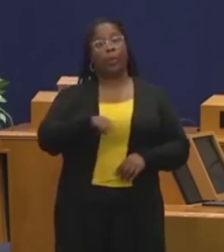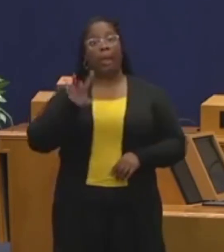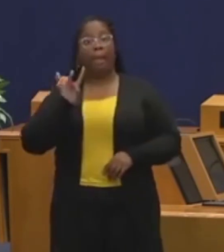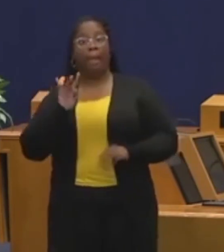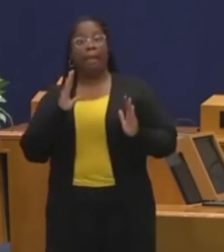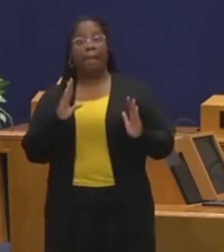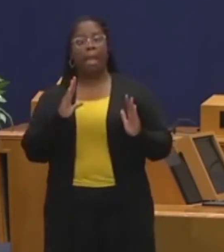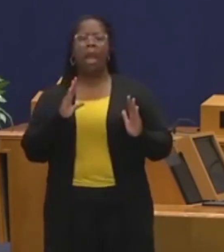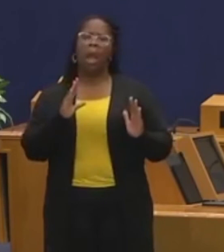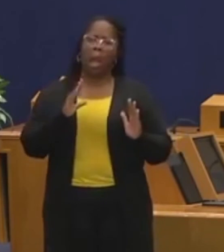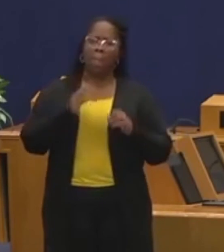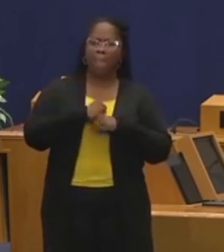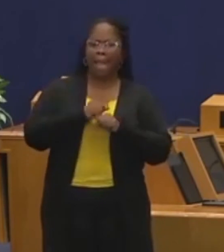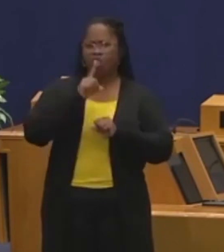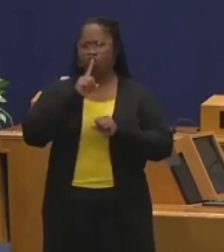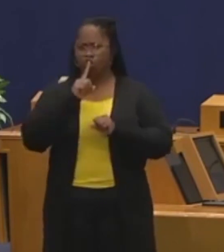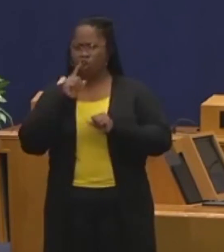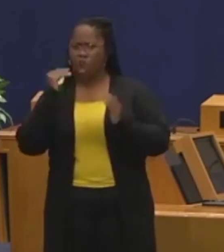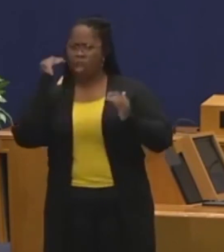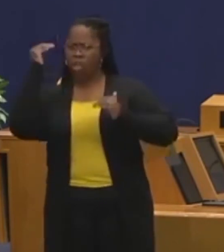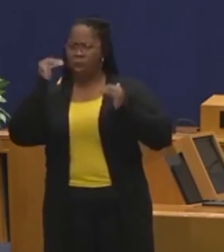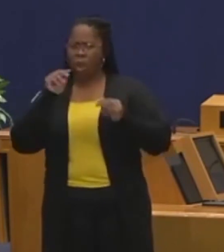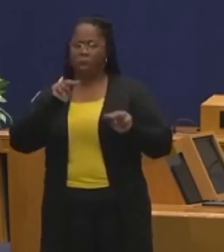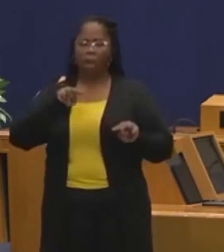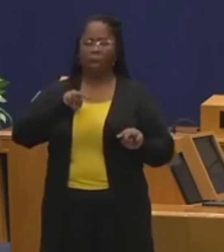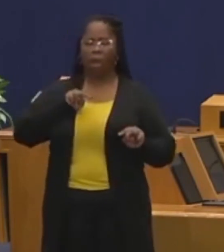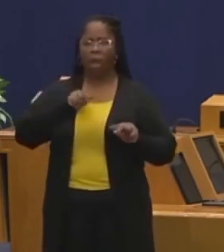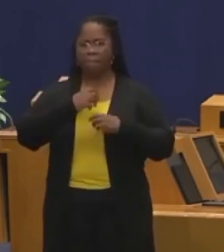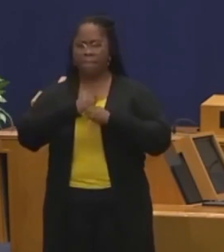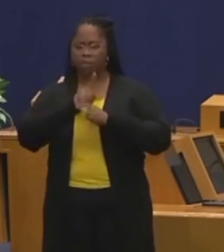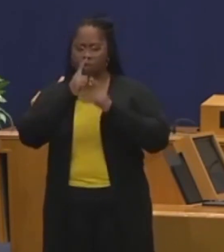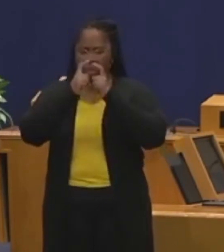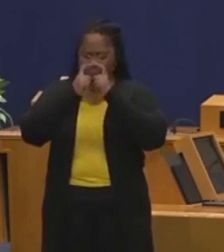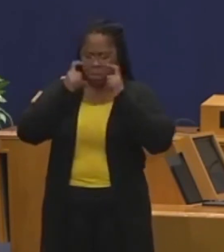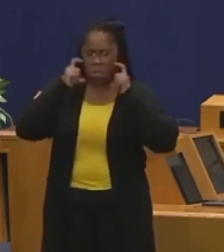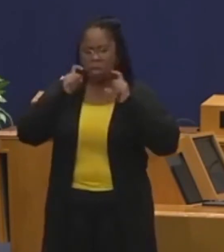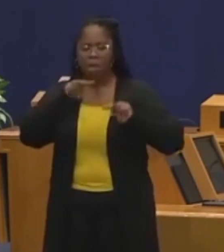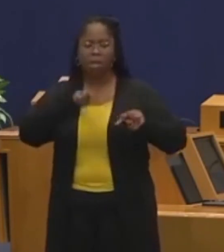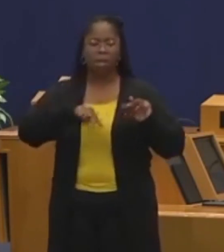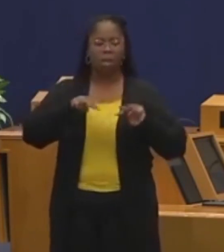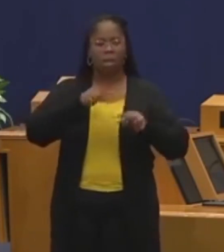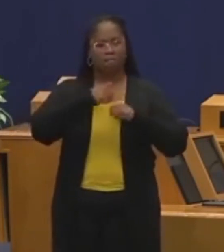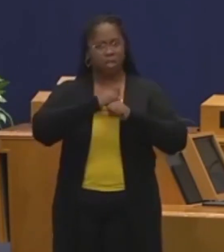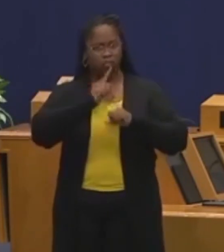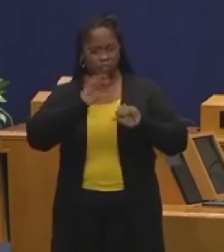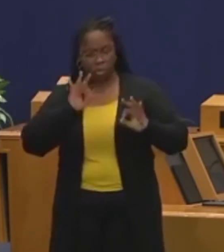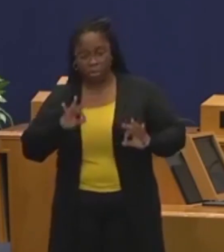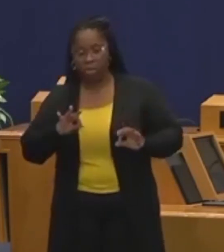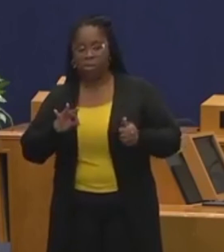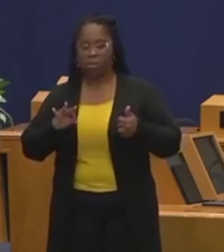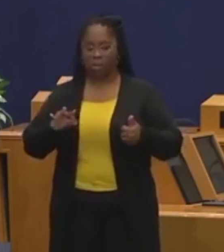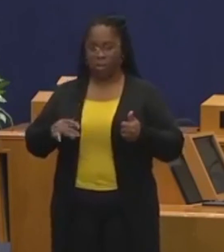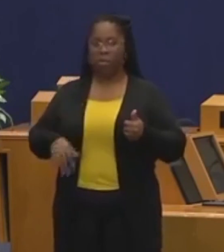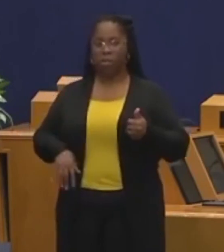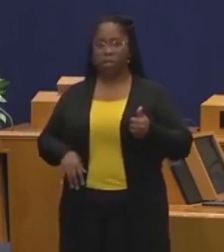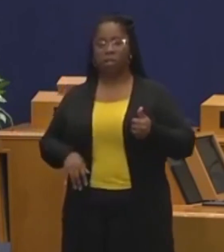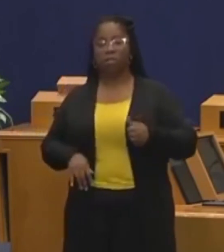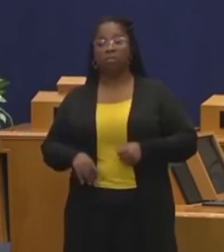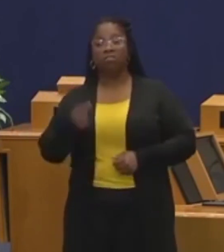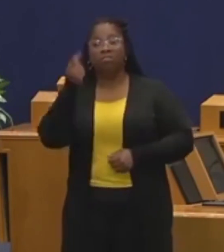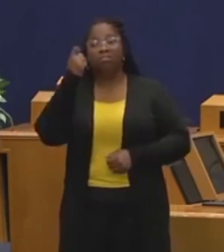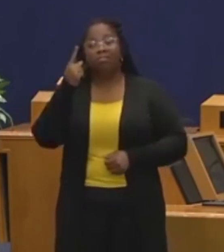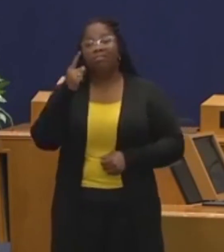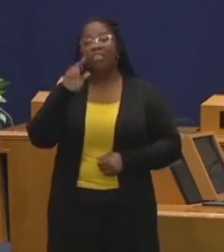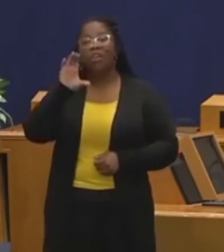please make sure that there's an adult that's monitoring their safe use of a face covering. While cloth face coverings